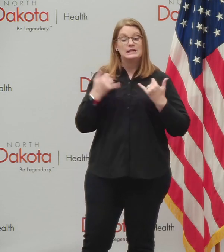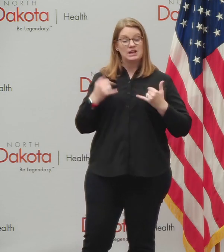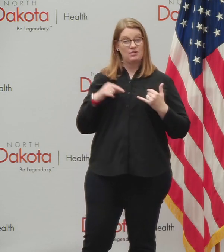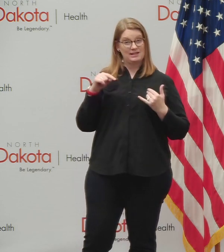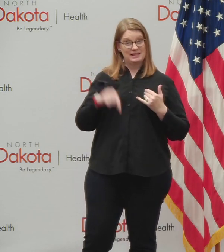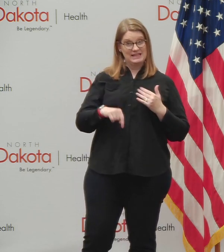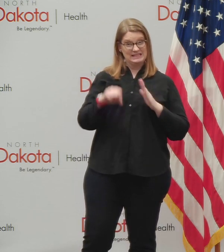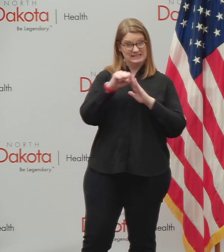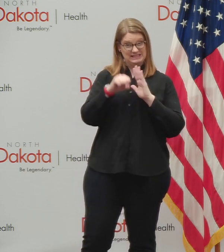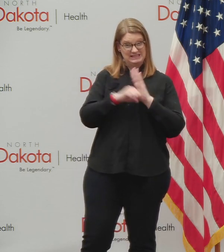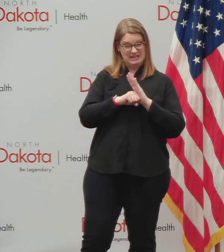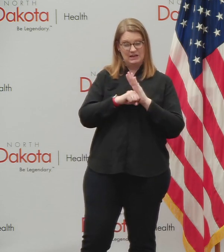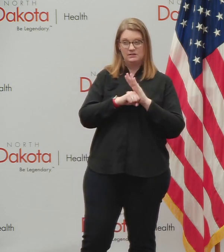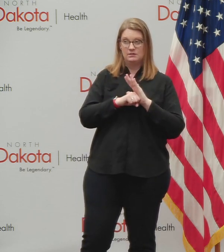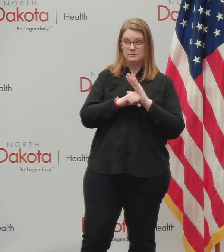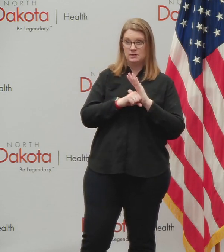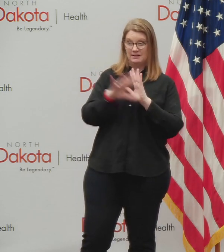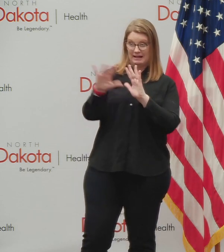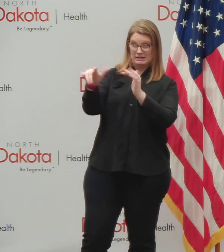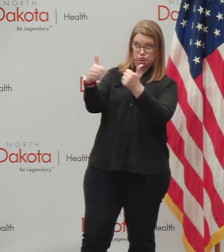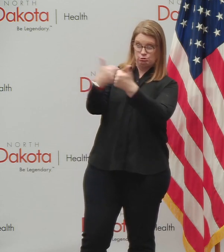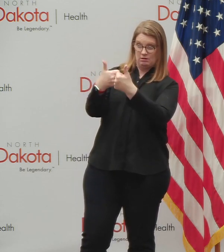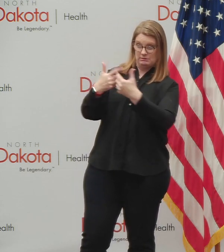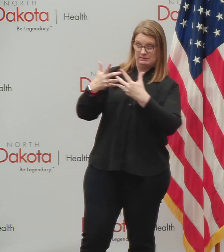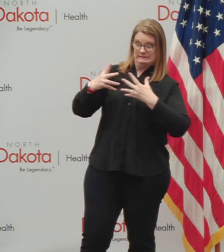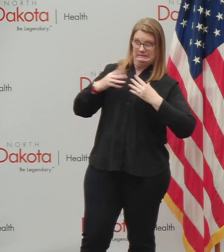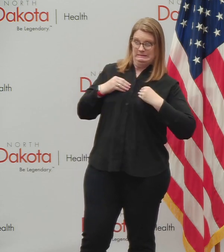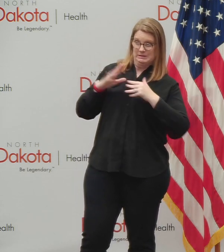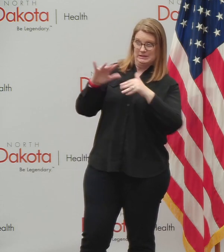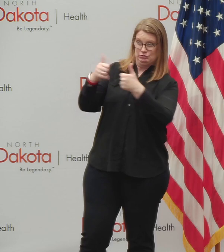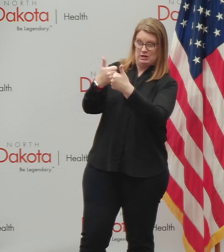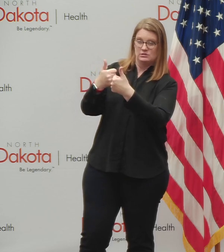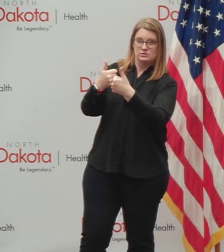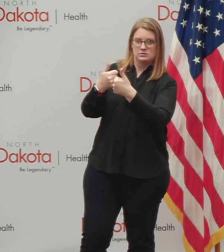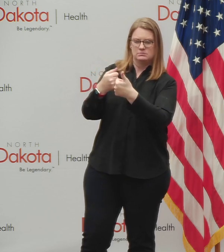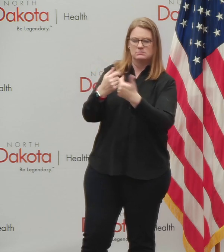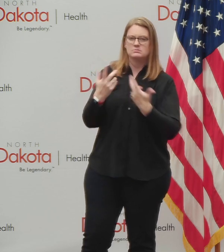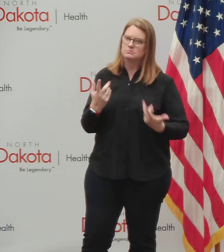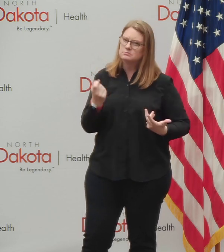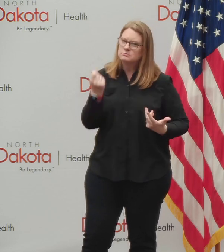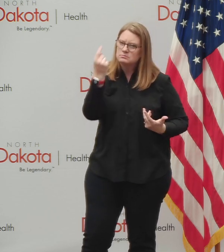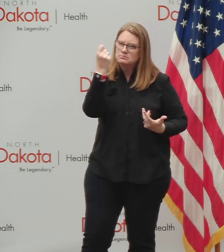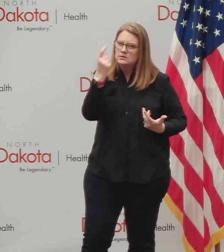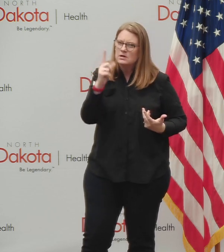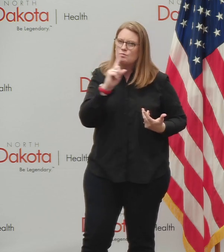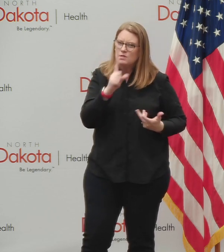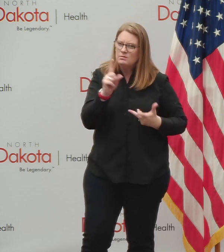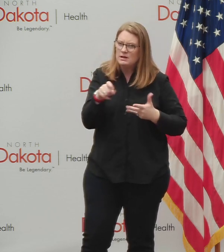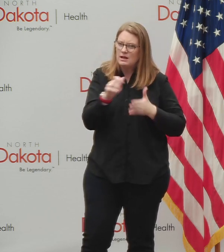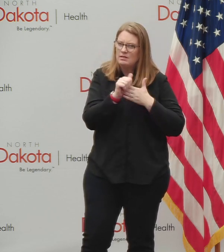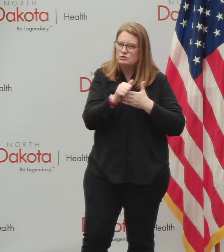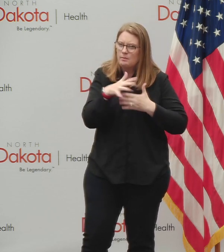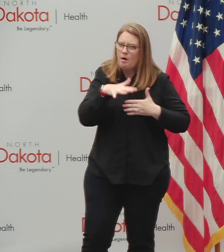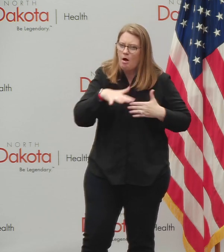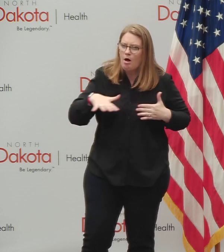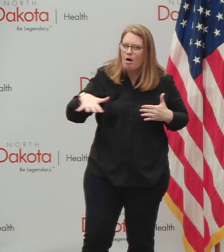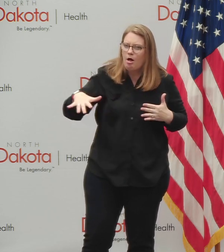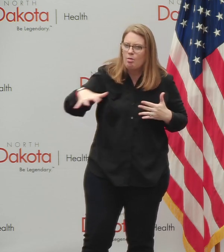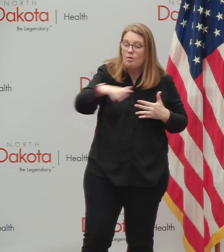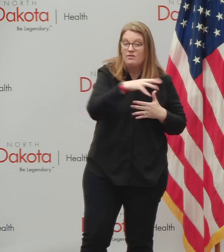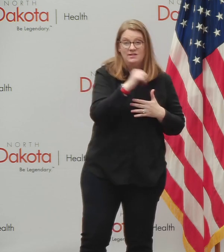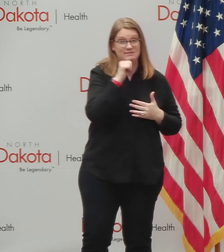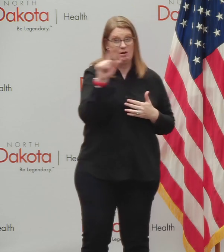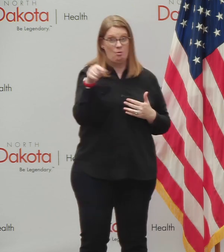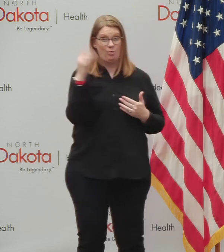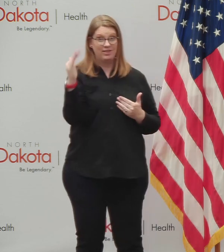up to this incredible historic challenge, we really need leadership at all level. And sometimes I'm inspired too, because when we, it's not just adults, we've got,